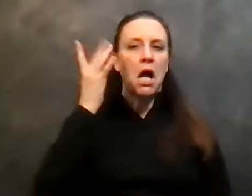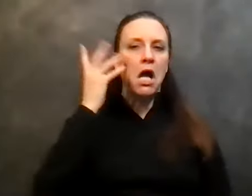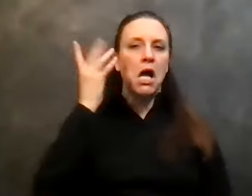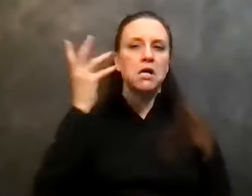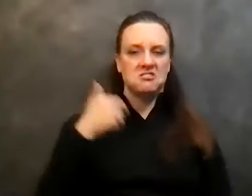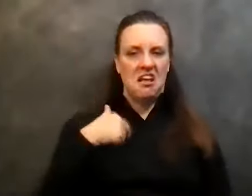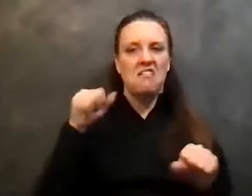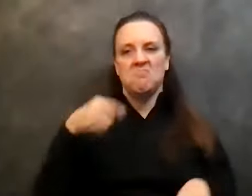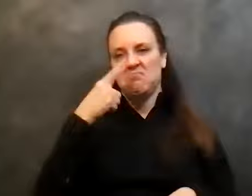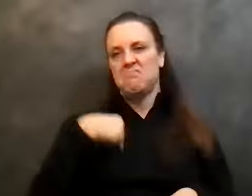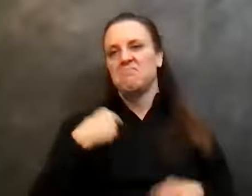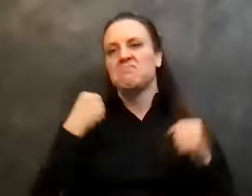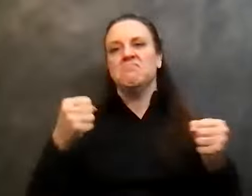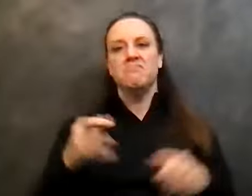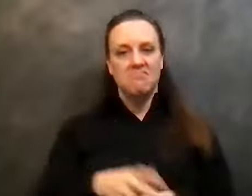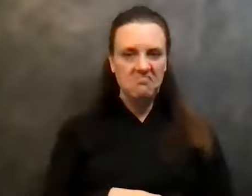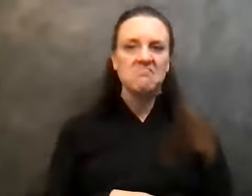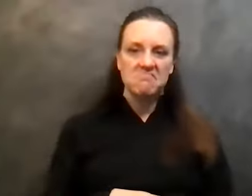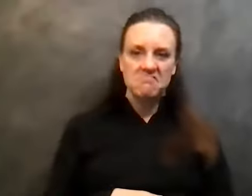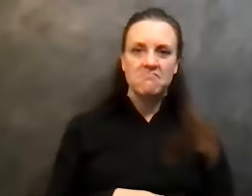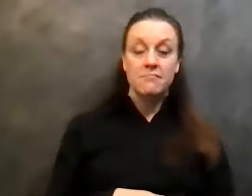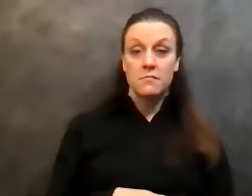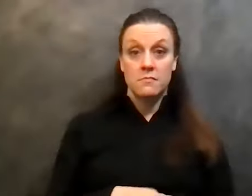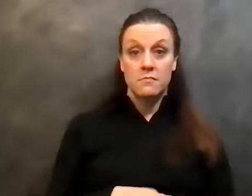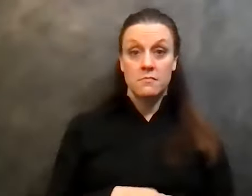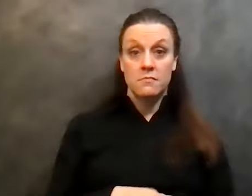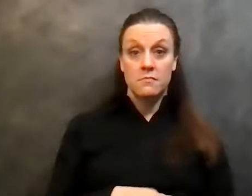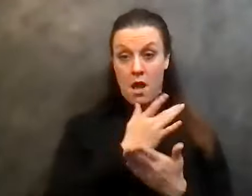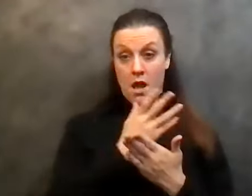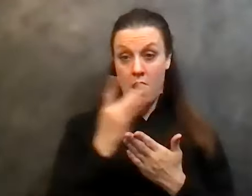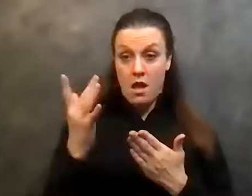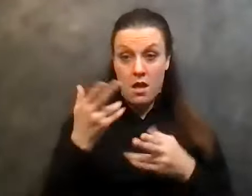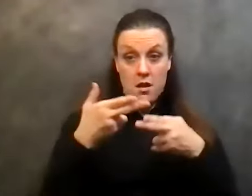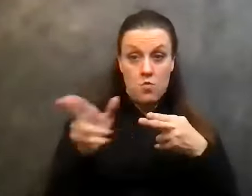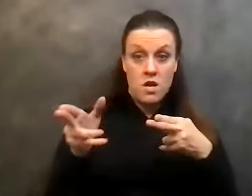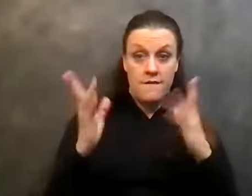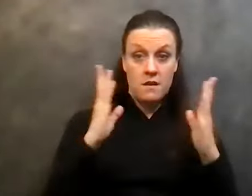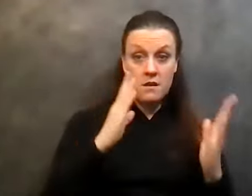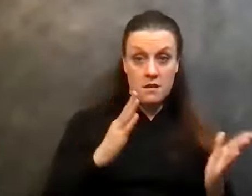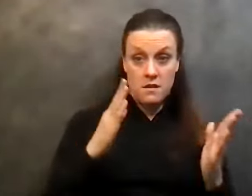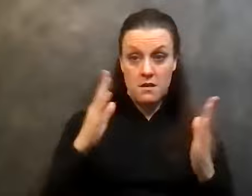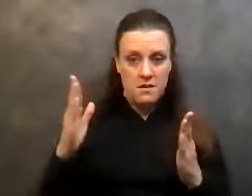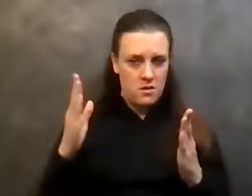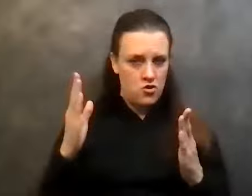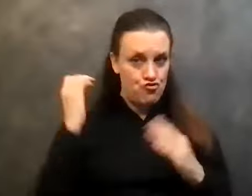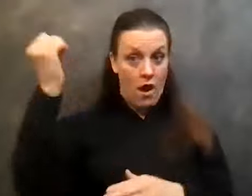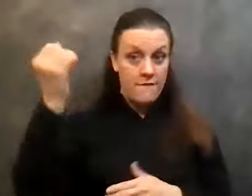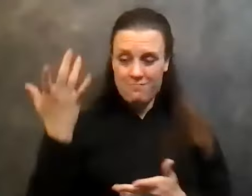the wheel. And it, you know, in the course of my, my brief periods of time driving, because I, you know, they would take my